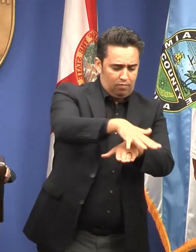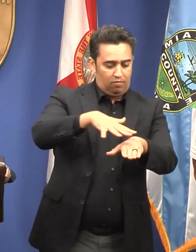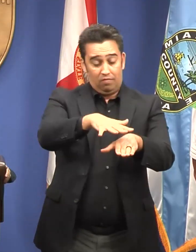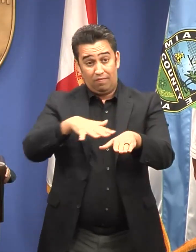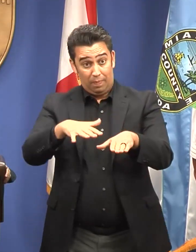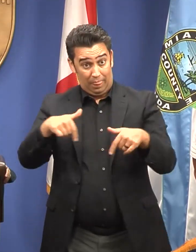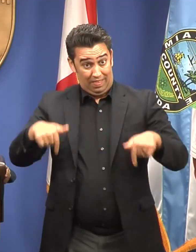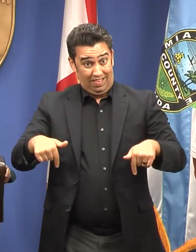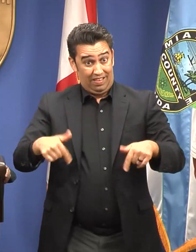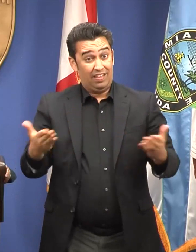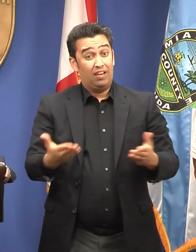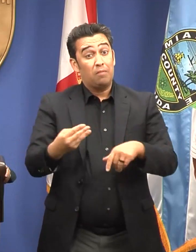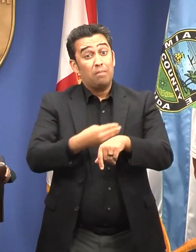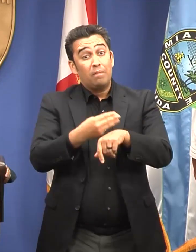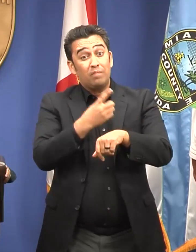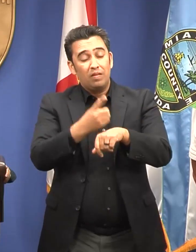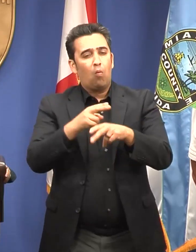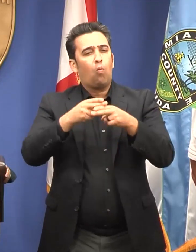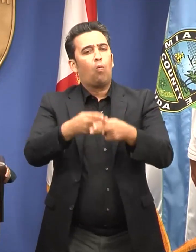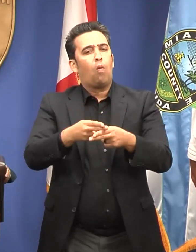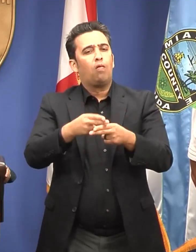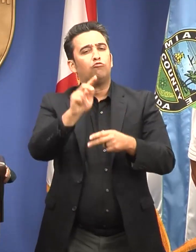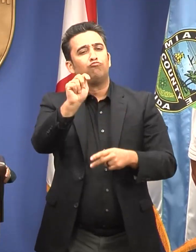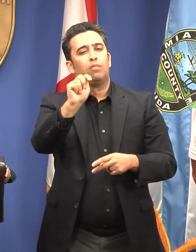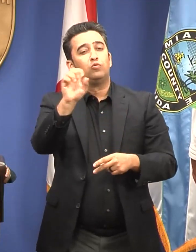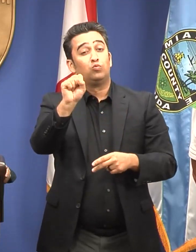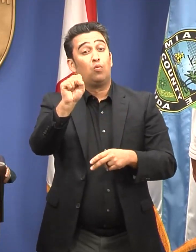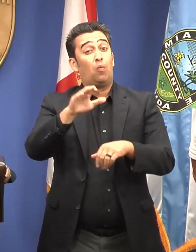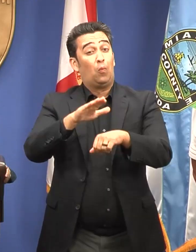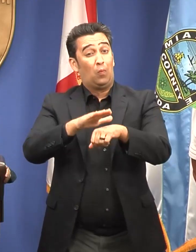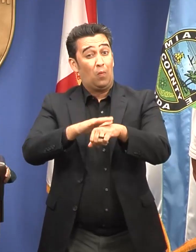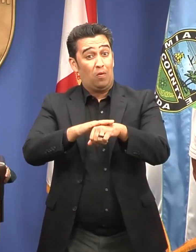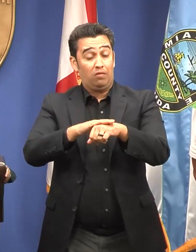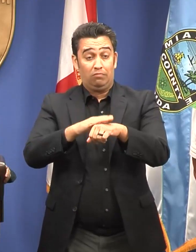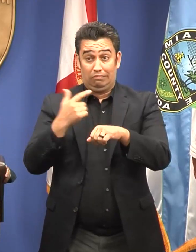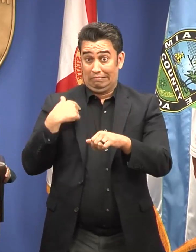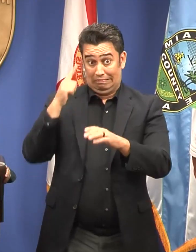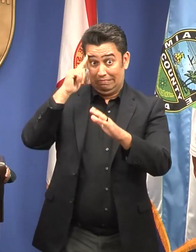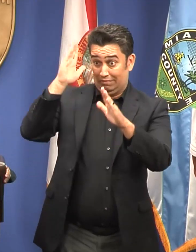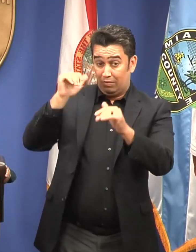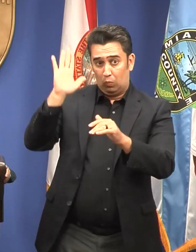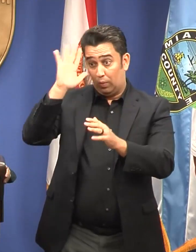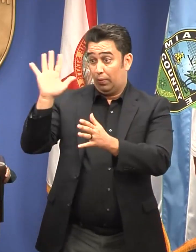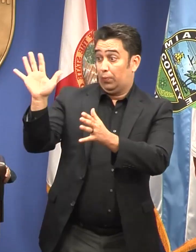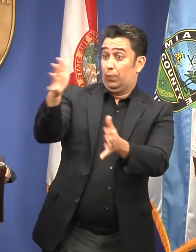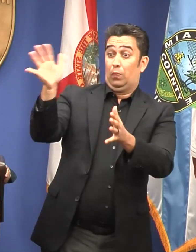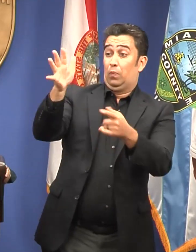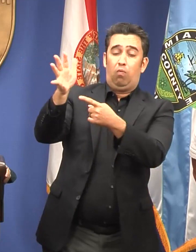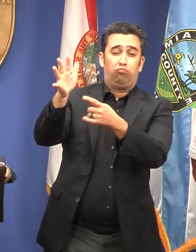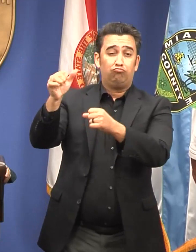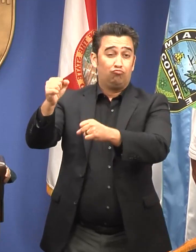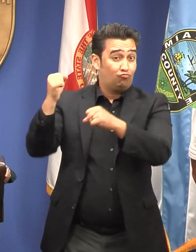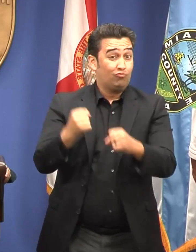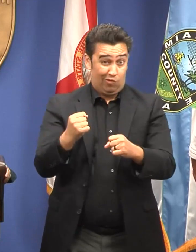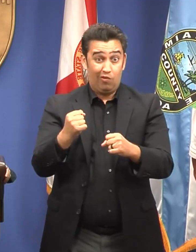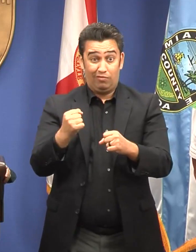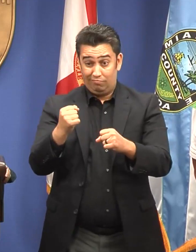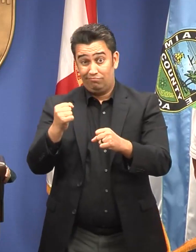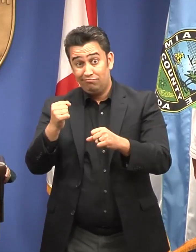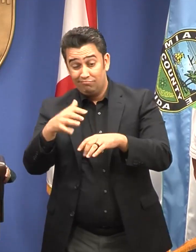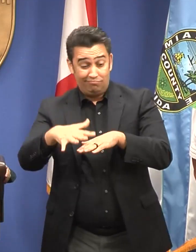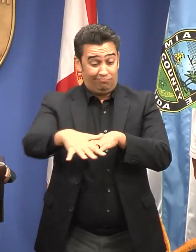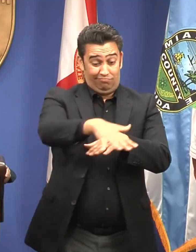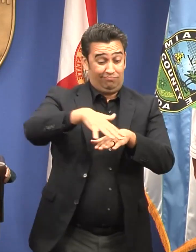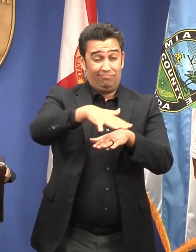a tropical storm warning, and we expect to experience tropical force winds throughout the